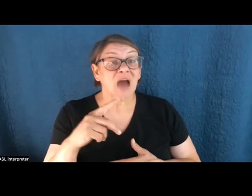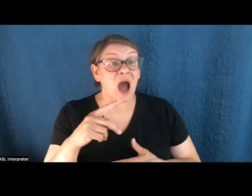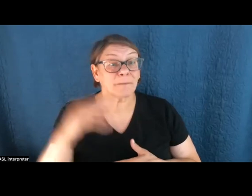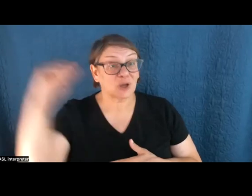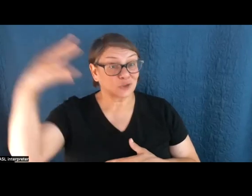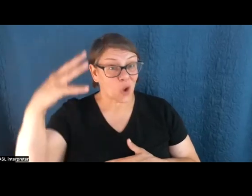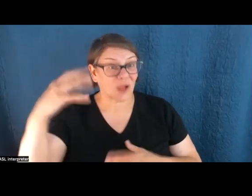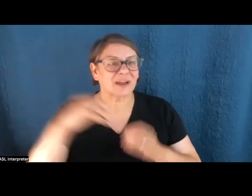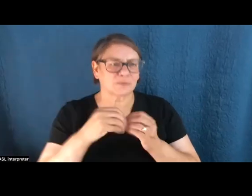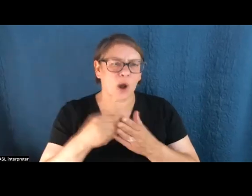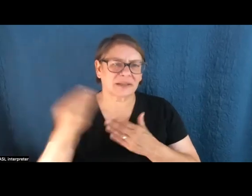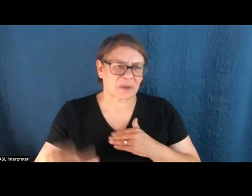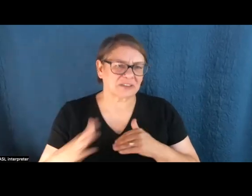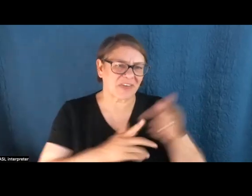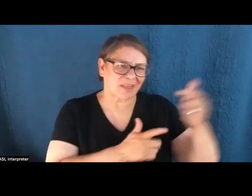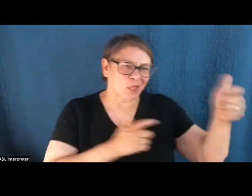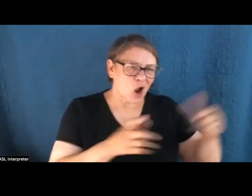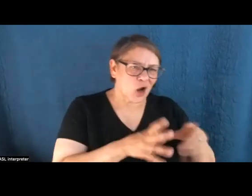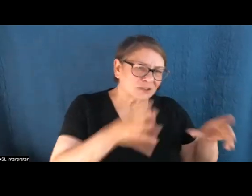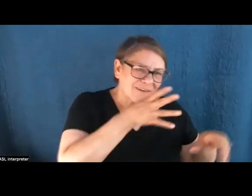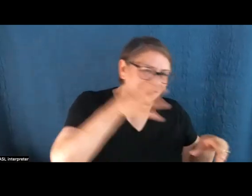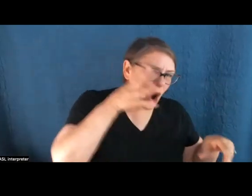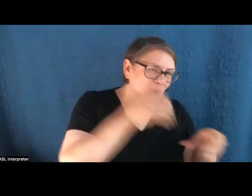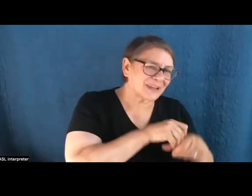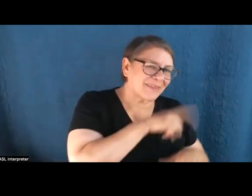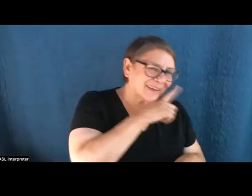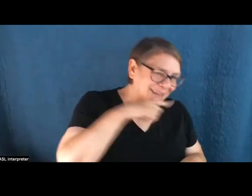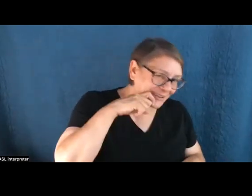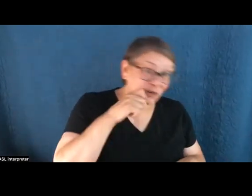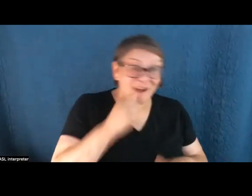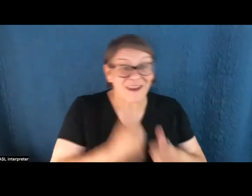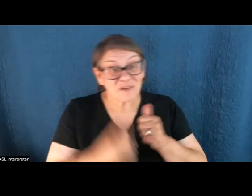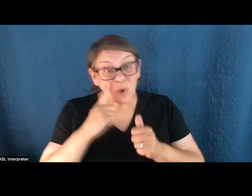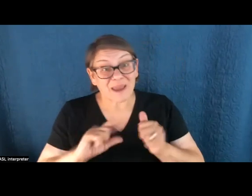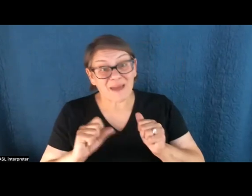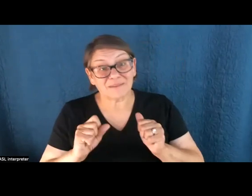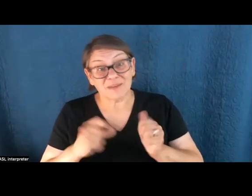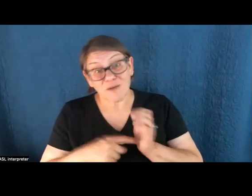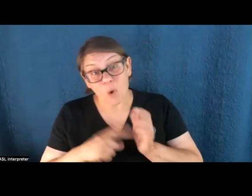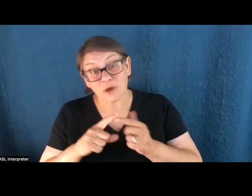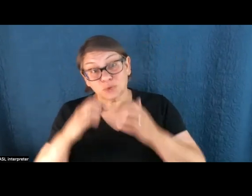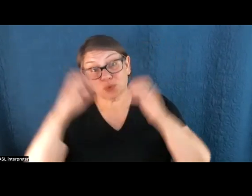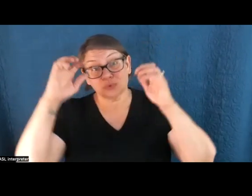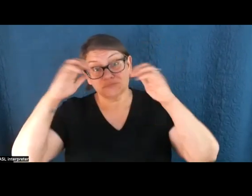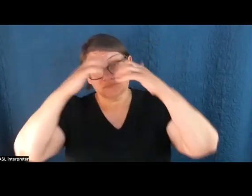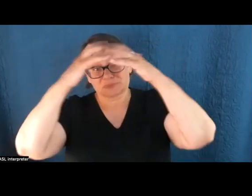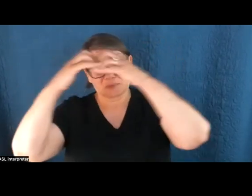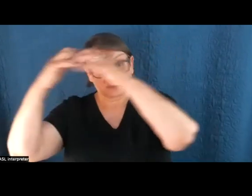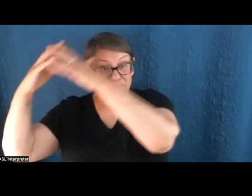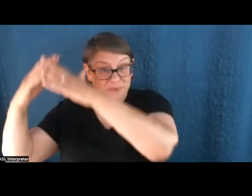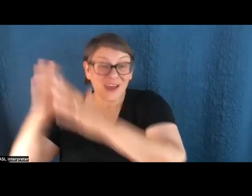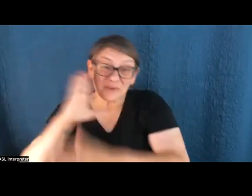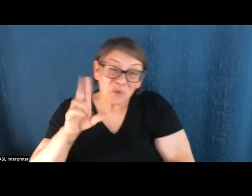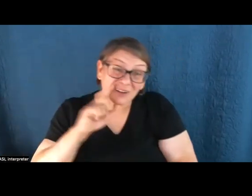than large solar farms in the desert. And not everyone can afford to put solar panels on their roofs. And ultimately, we're going to need a lot of both of those technologies,